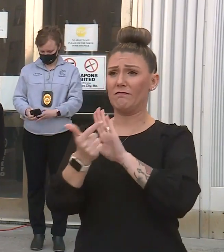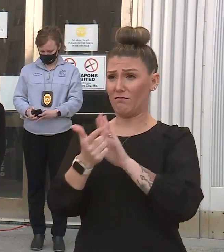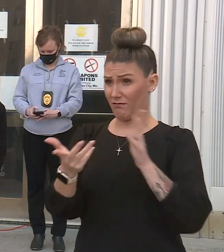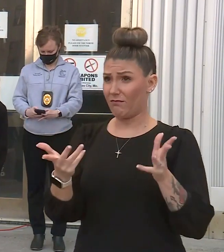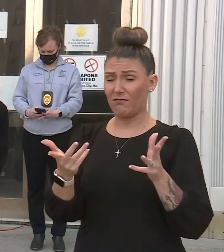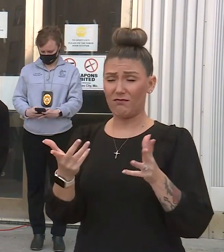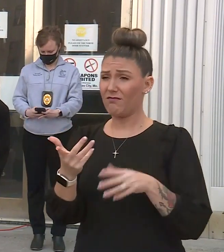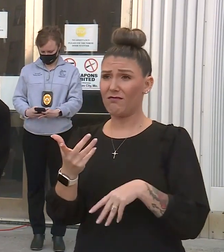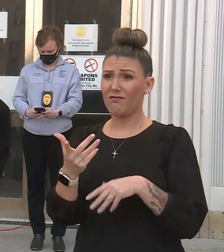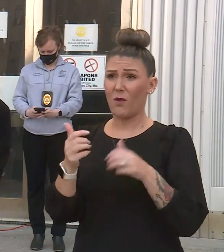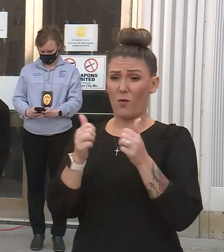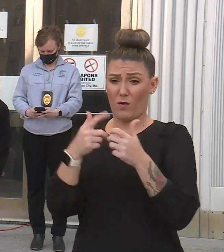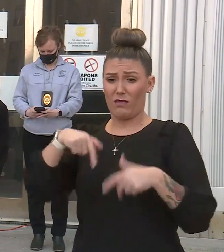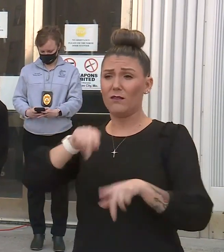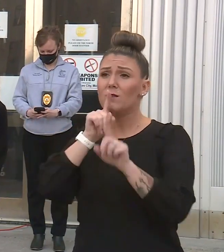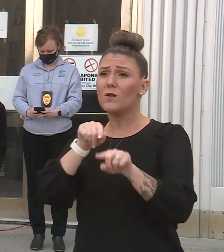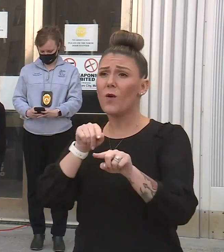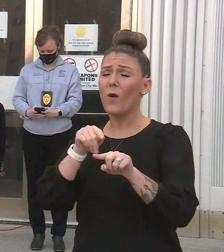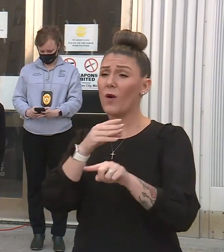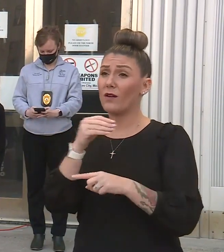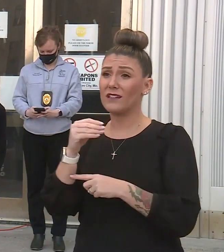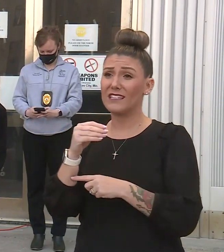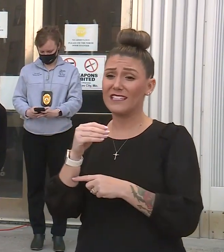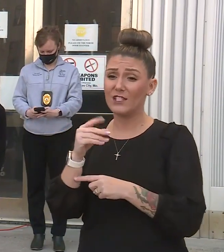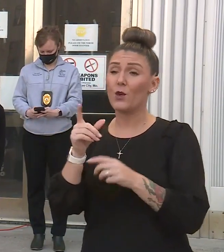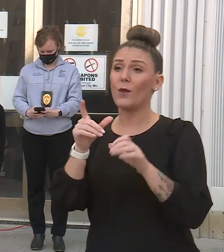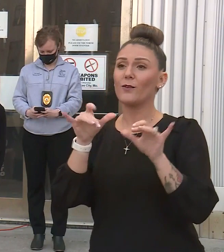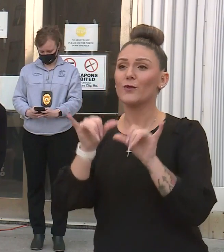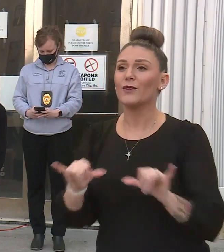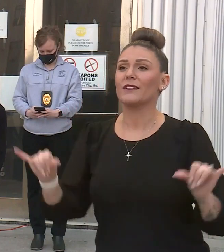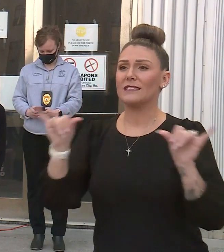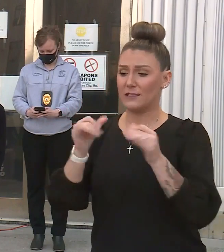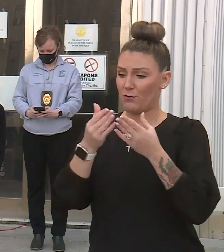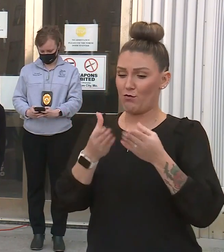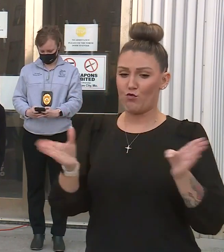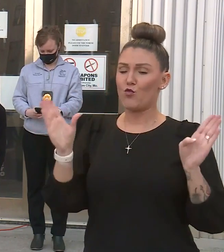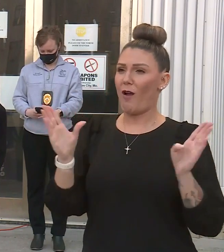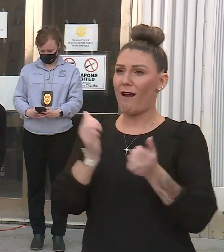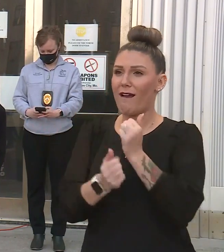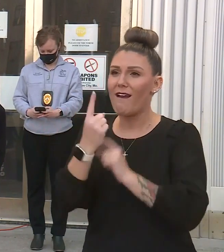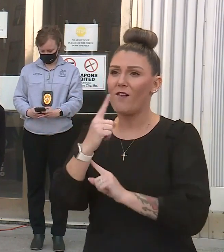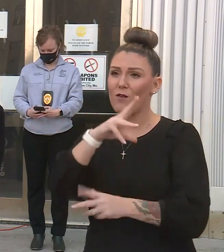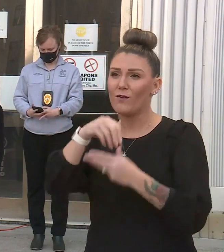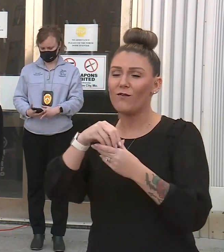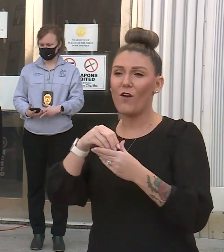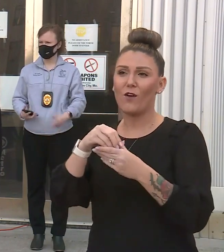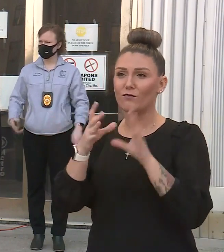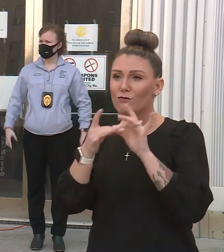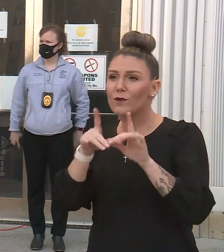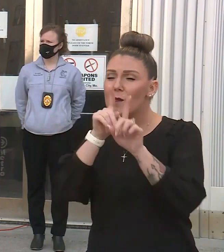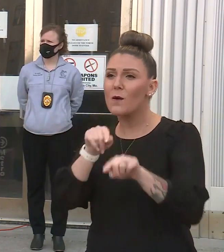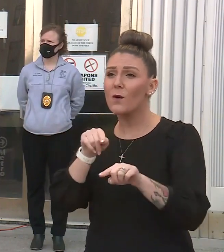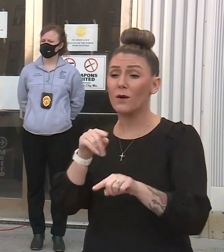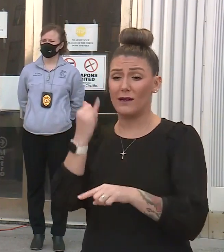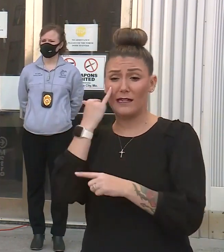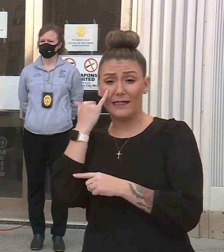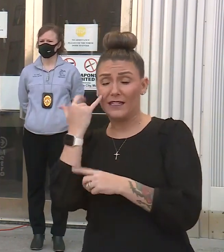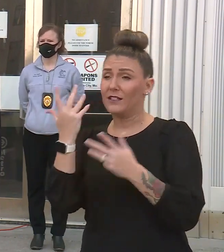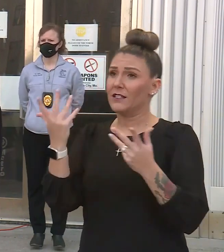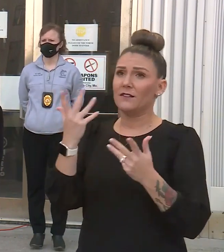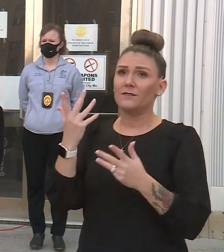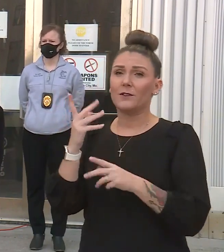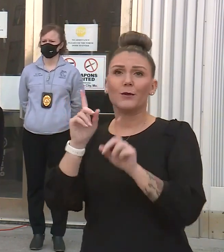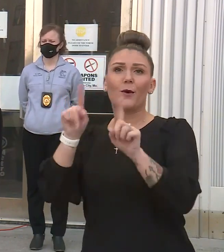absent some further permissions. And so there is consistency broadly for everyone involved in this order, because whether you are